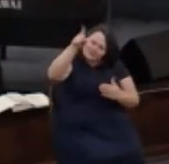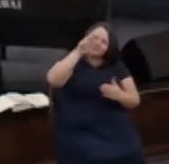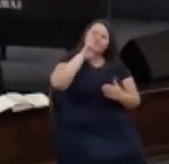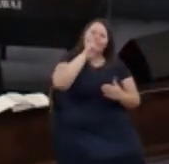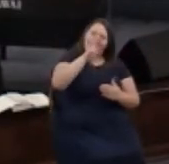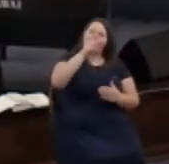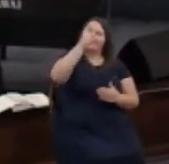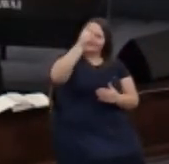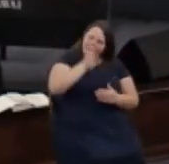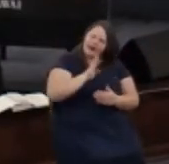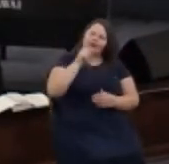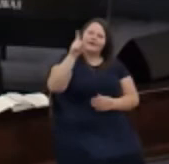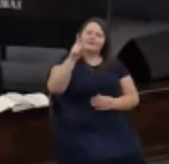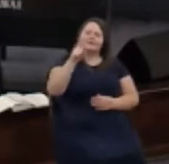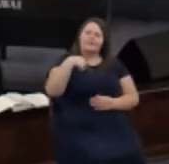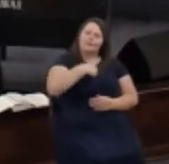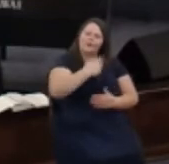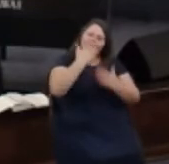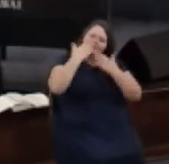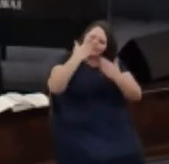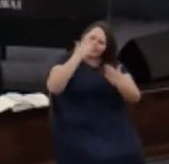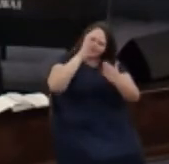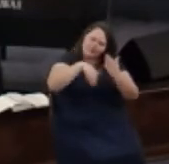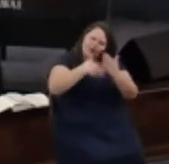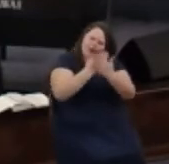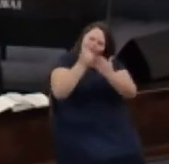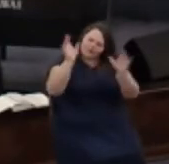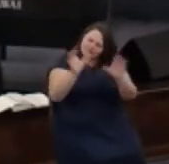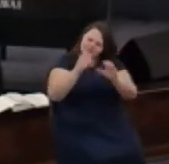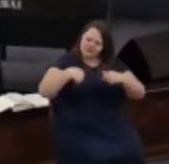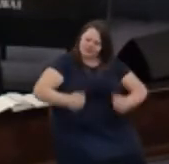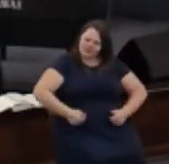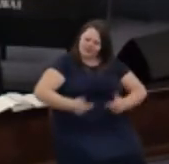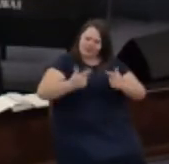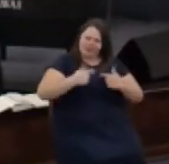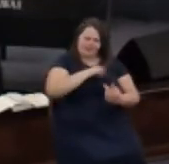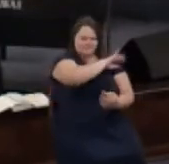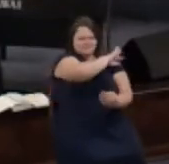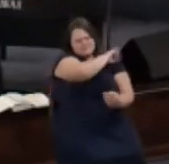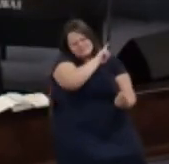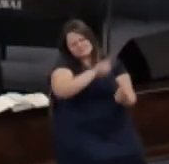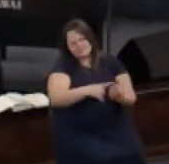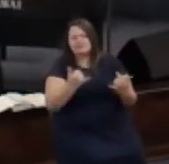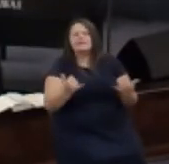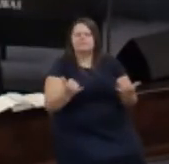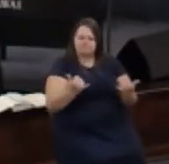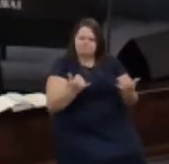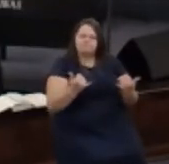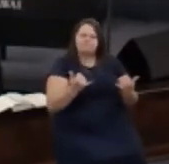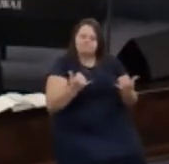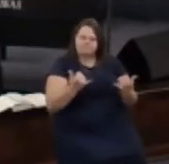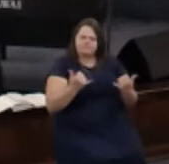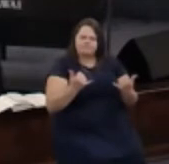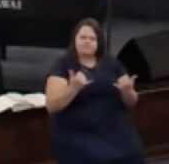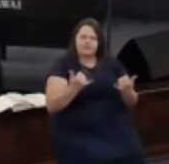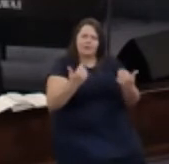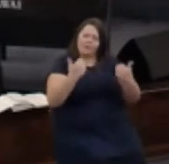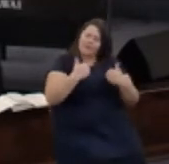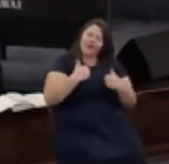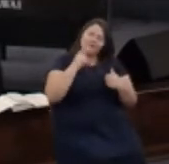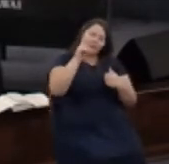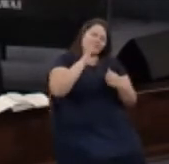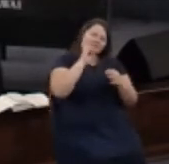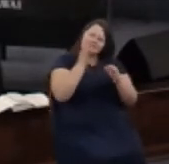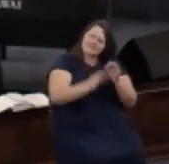we thank you for all that you've done in our lives up to this point and we have a simple prayer